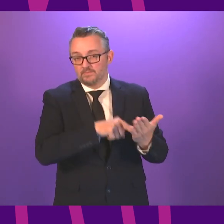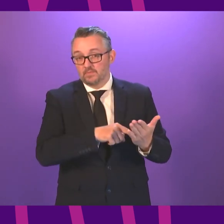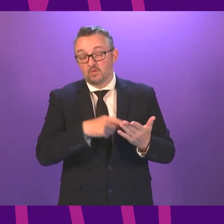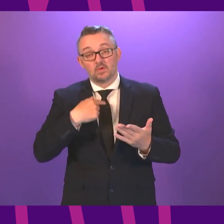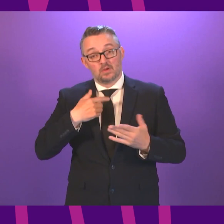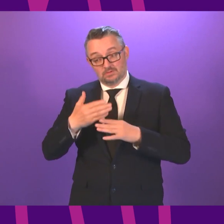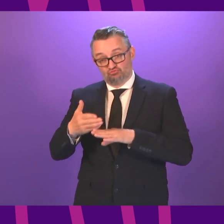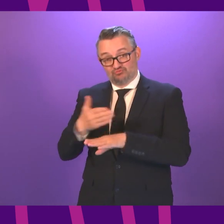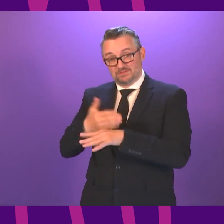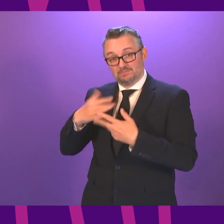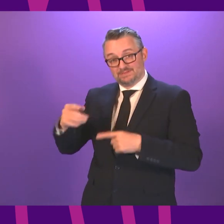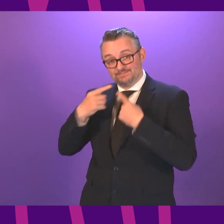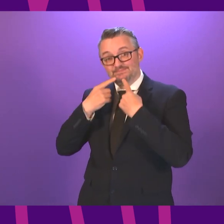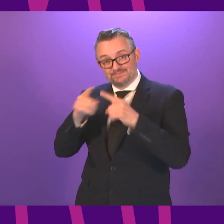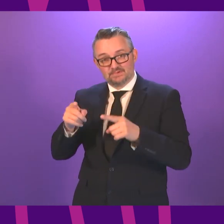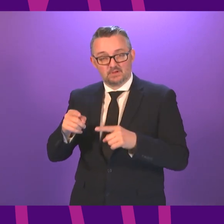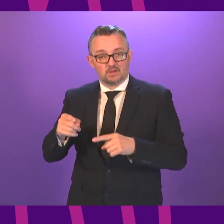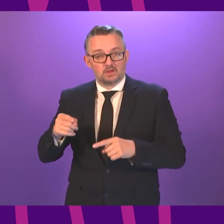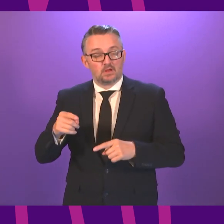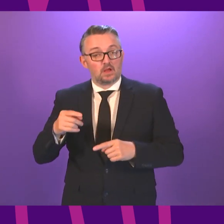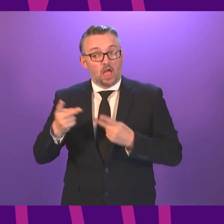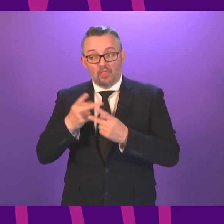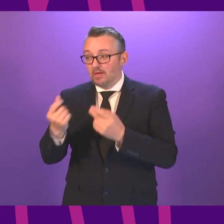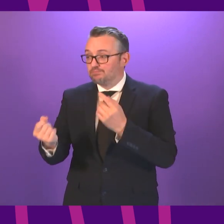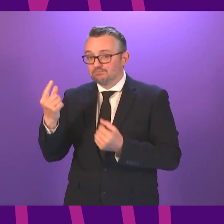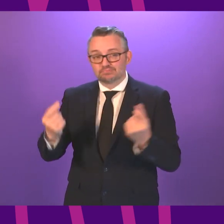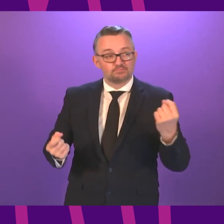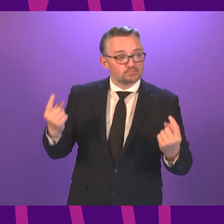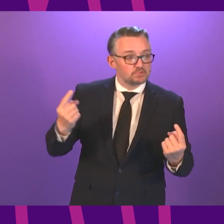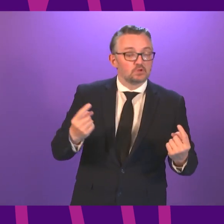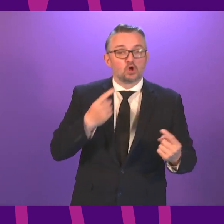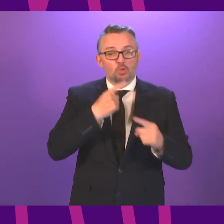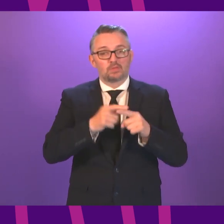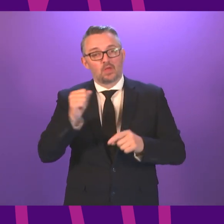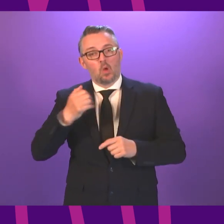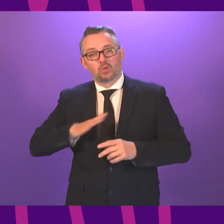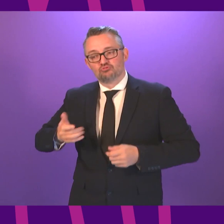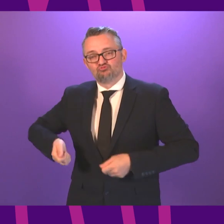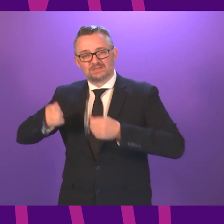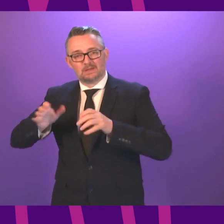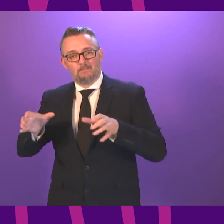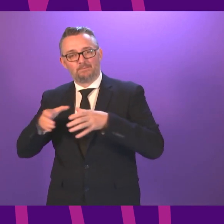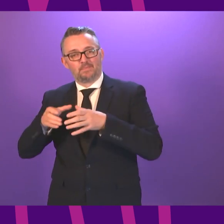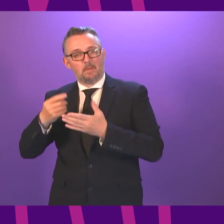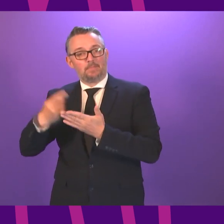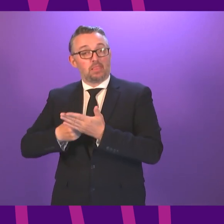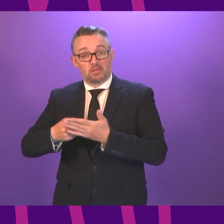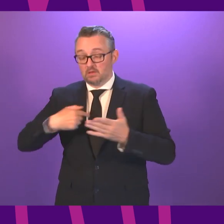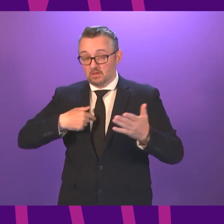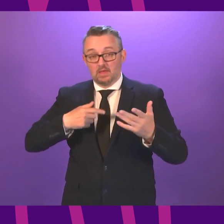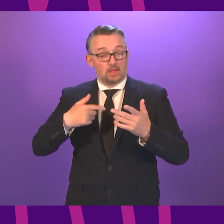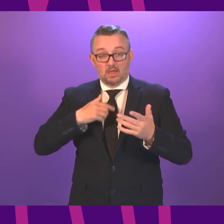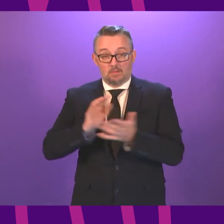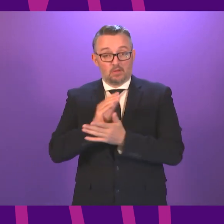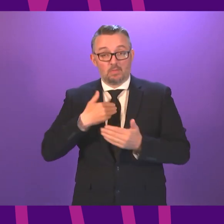made earlier on we have had suggestions already in this session from opposition parties about bills they would like to see us take forward so the door is open if there are